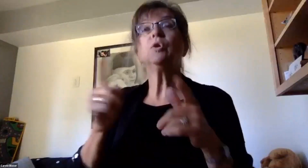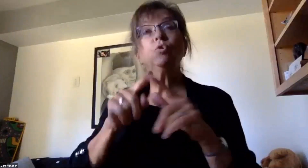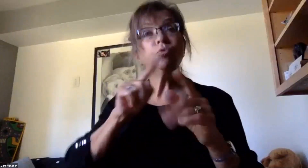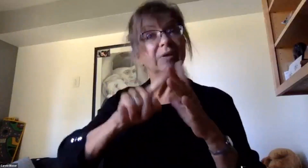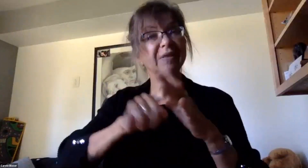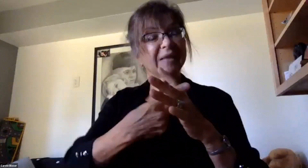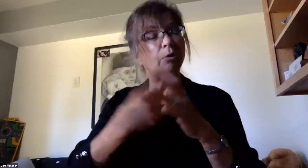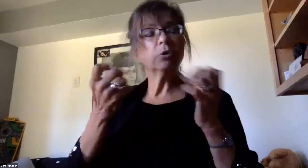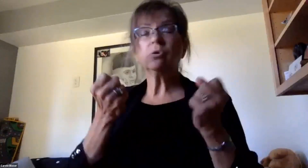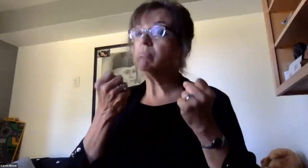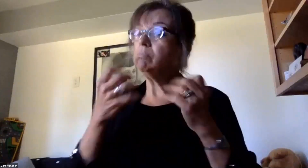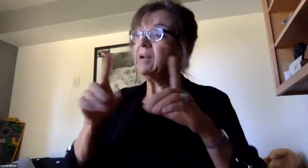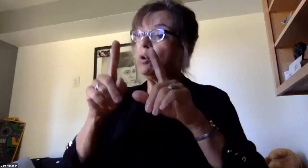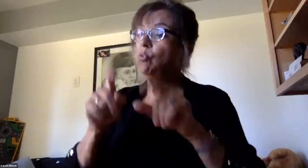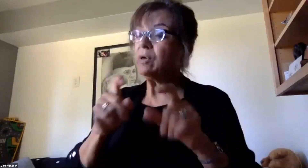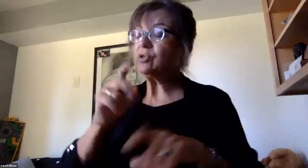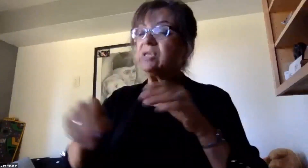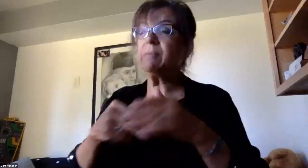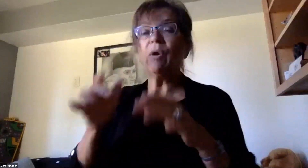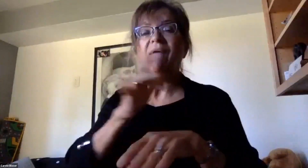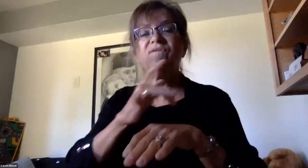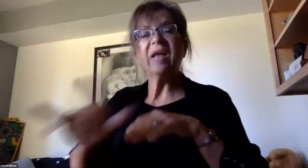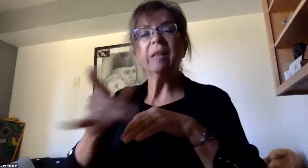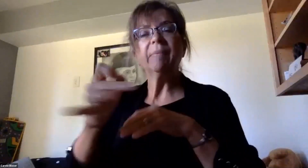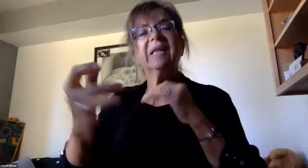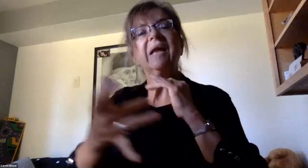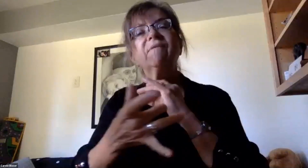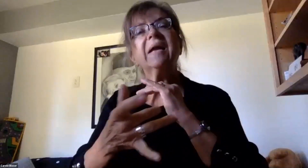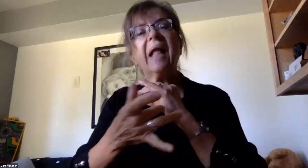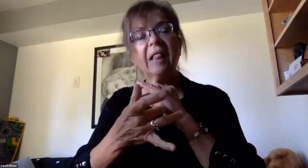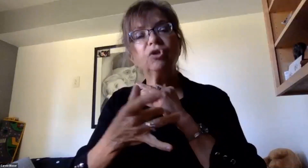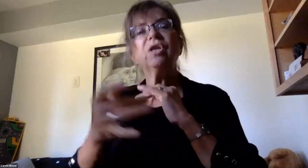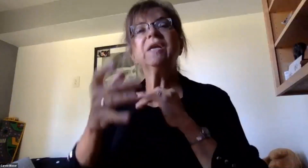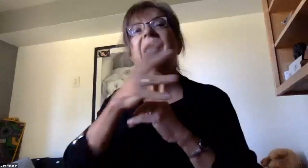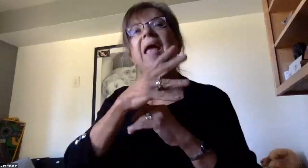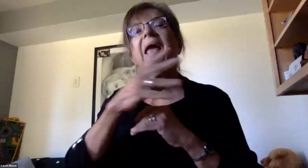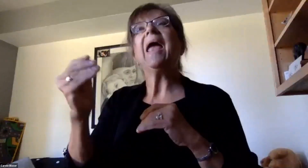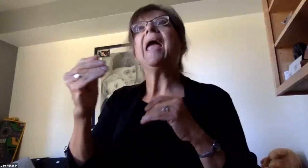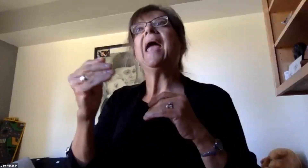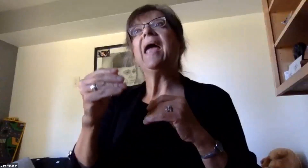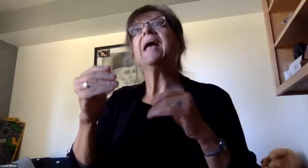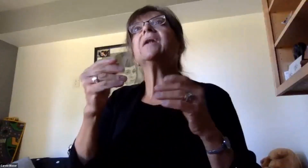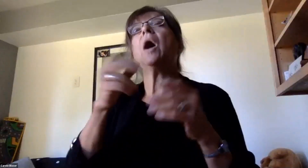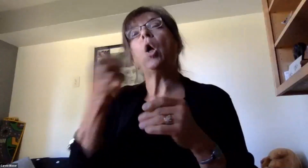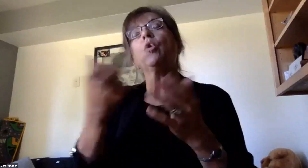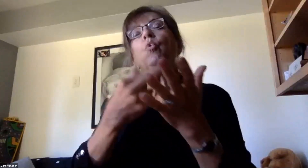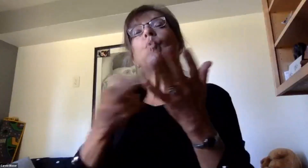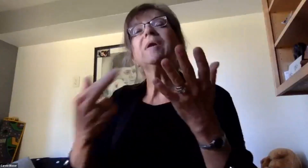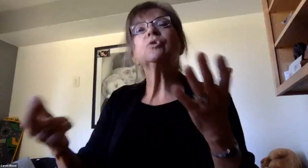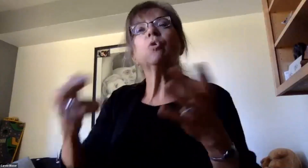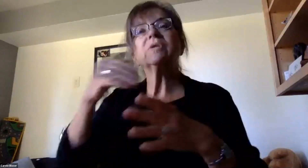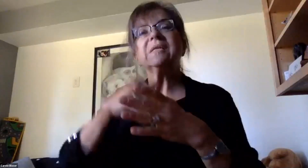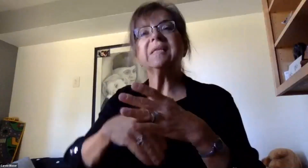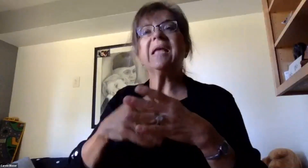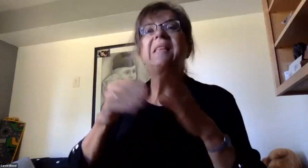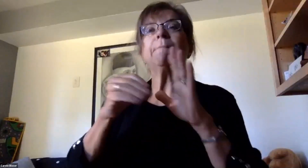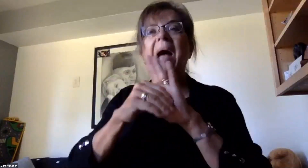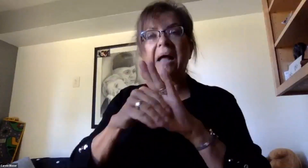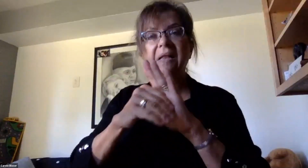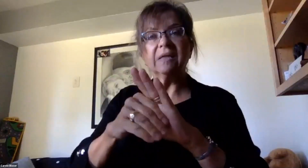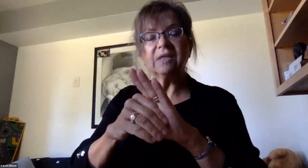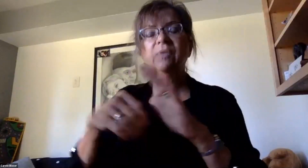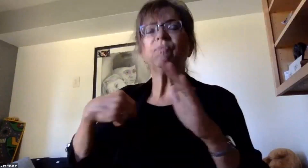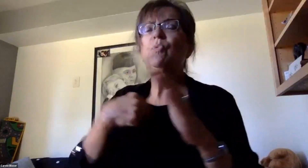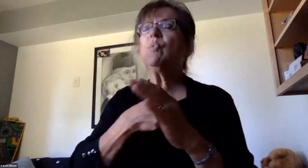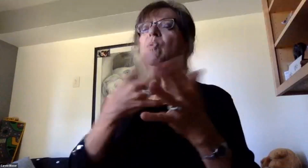questions revolve around the availability of technology and the use of those resources in our hybrid and remote learning models. We